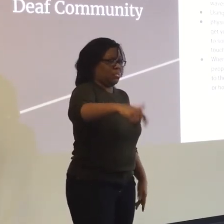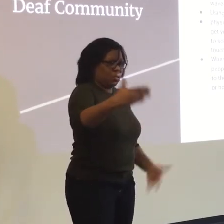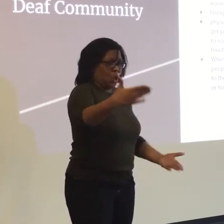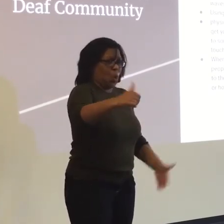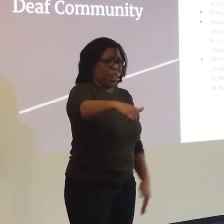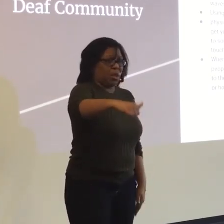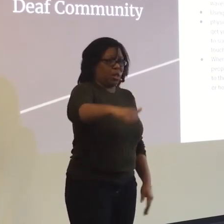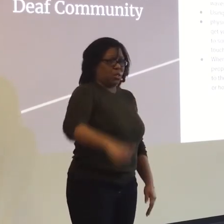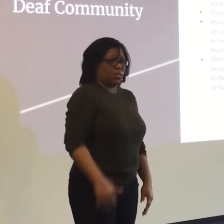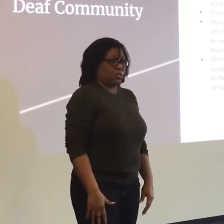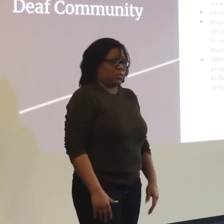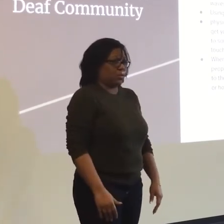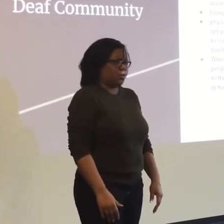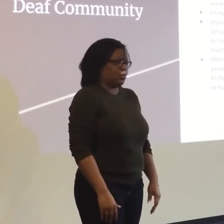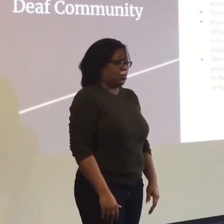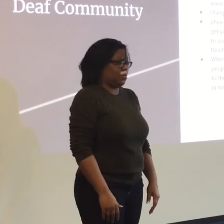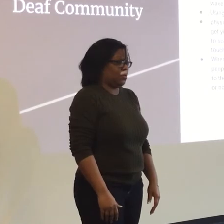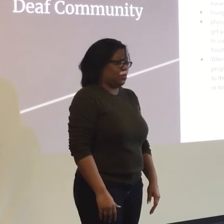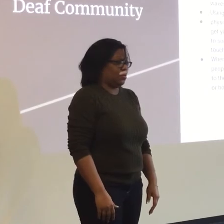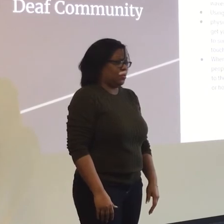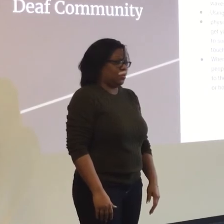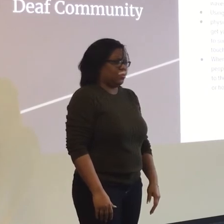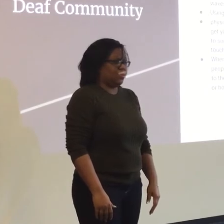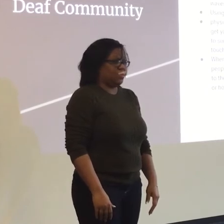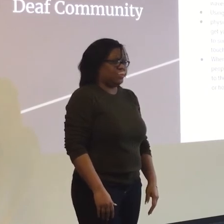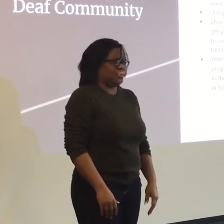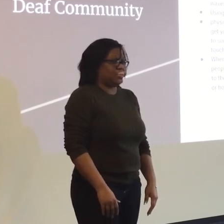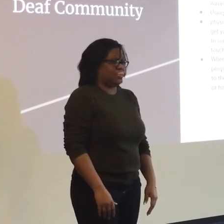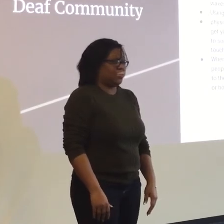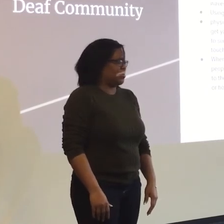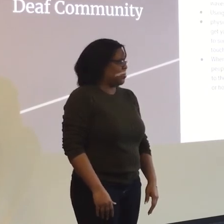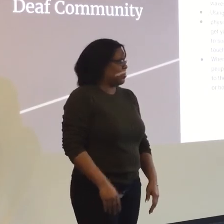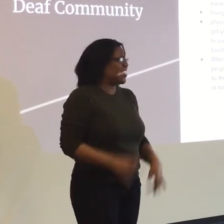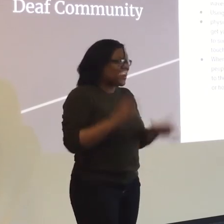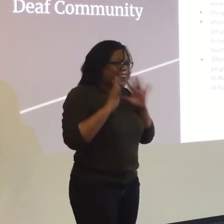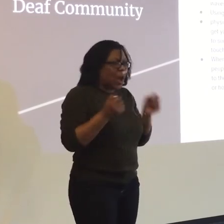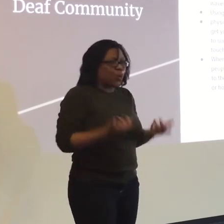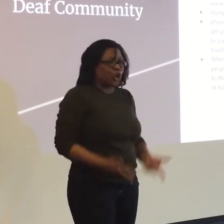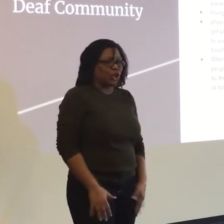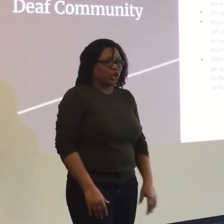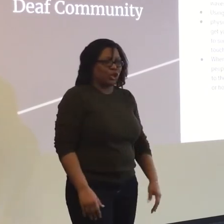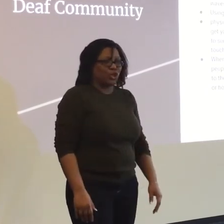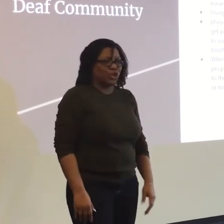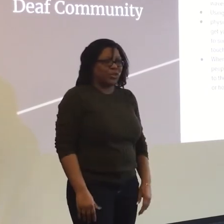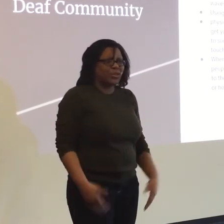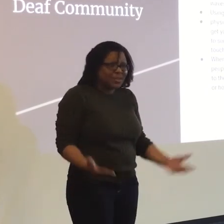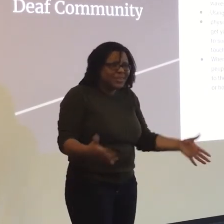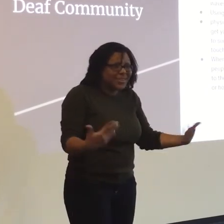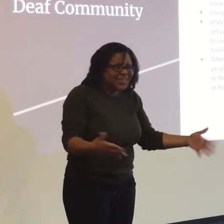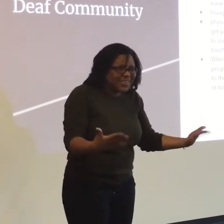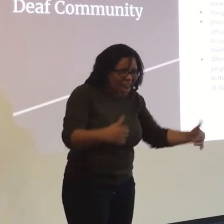attention, knock on can knock on the table. Let's see if somebody knocks on the table. Go ahead, knock on the table. Louder, louder.